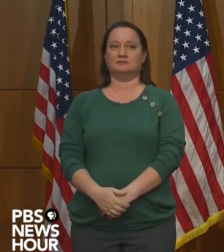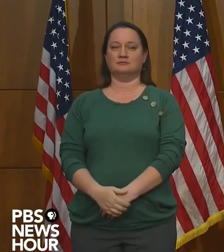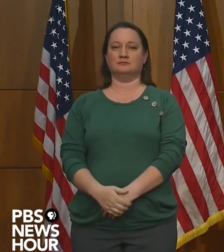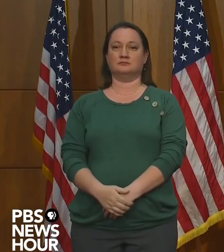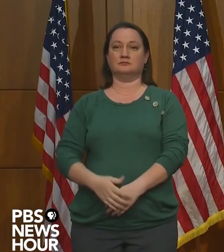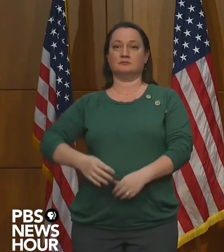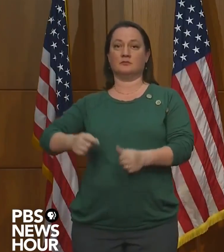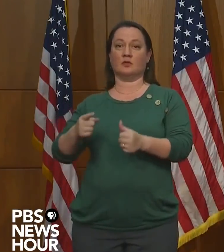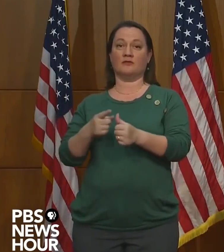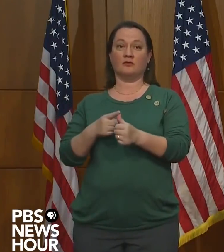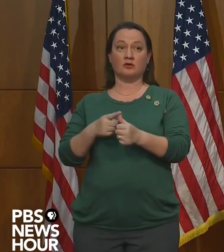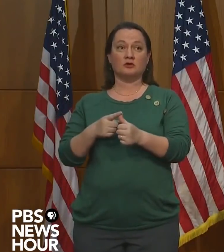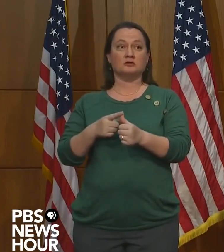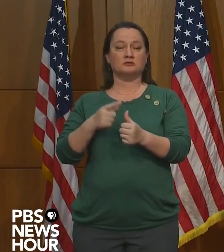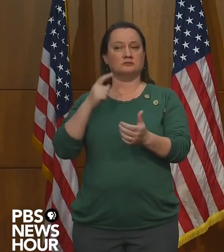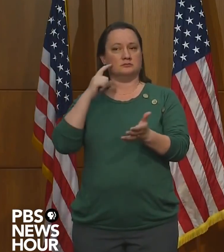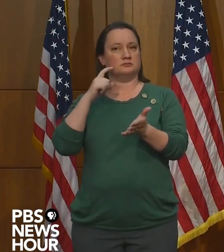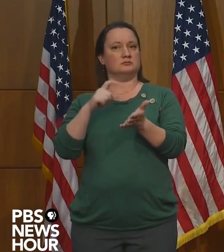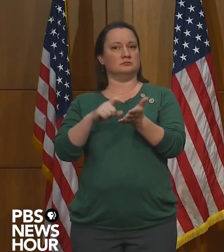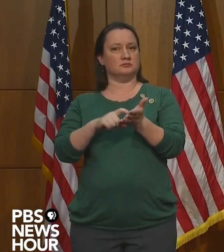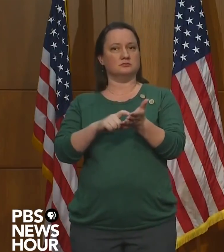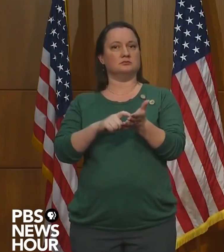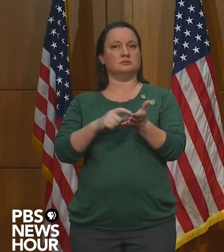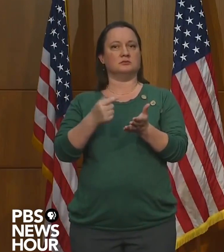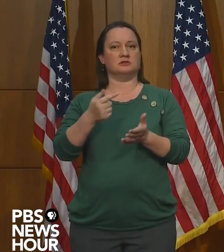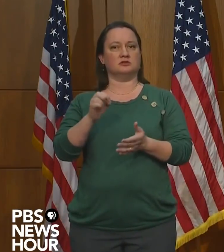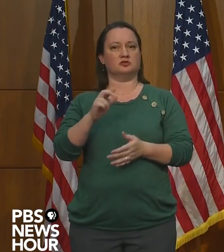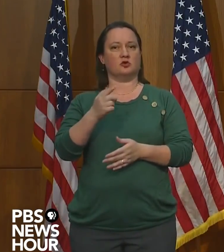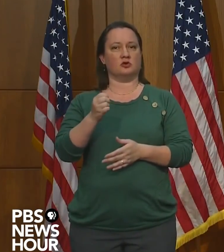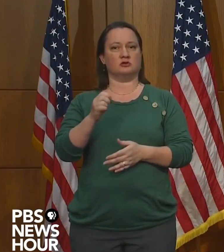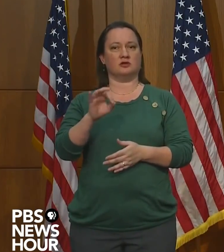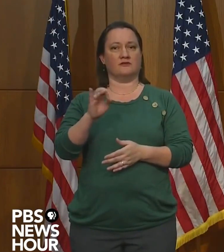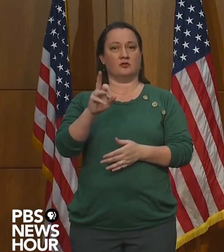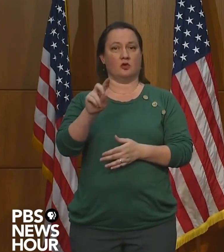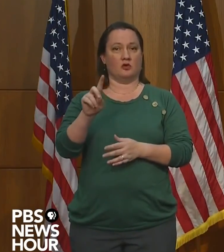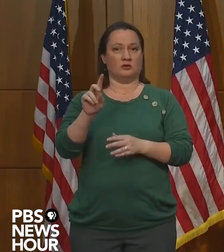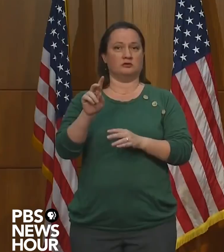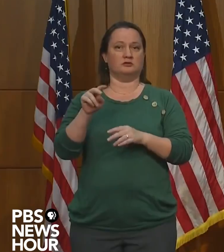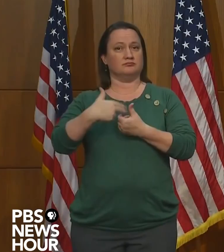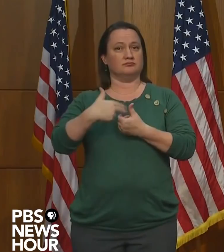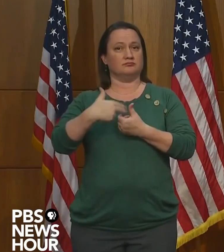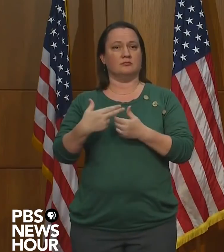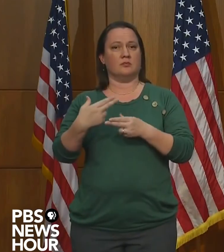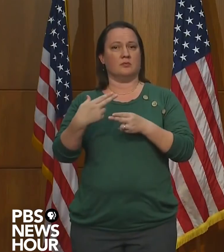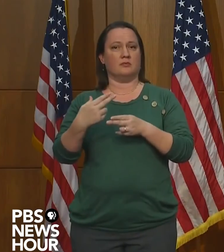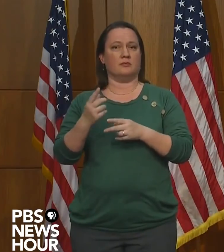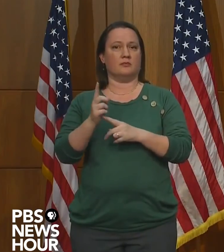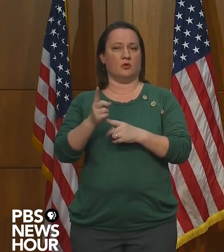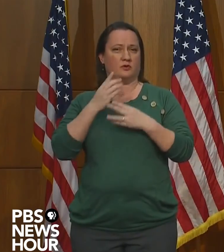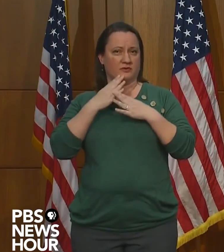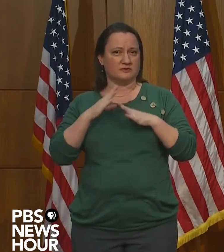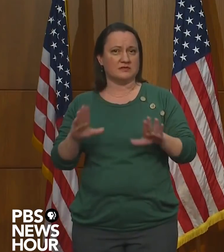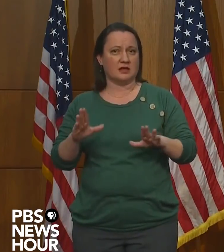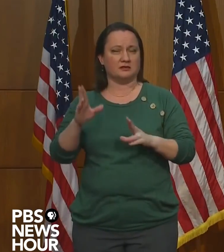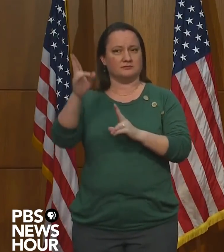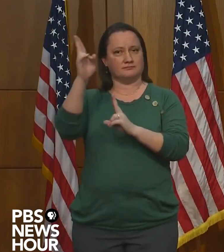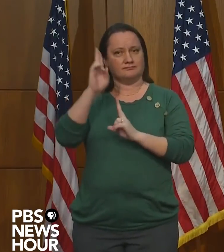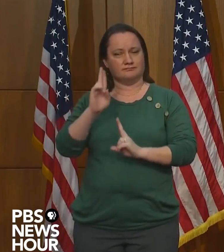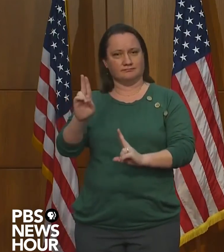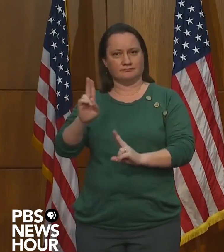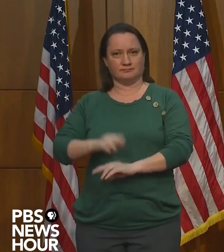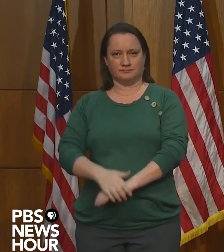First all, acknowledge the funeral of George Floyd, which is happening right now. Silence to honor him.